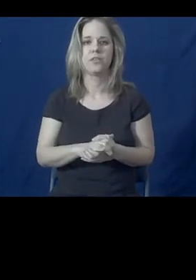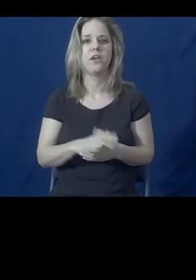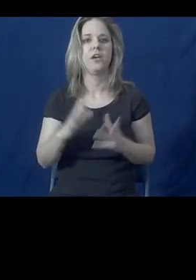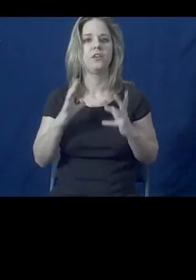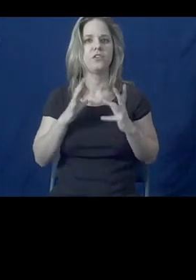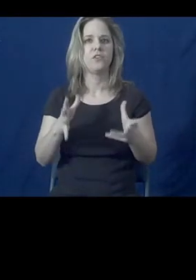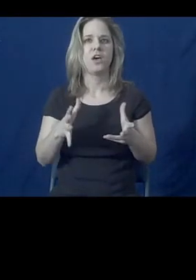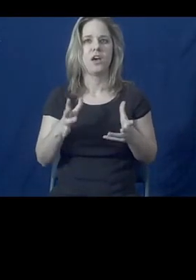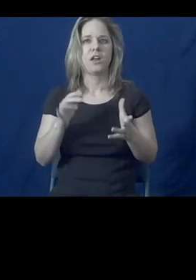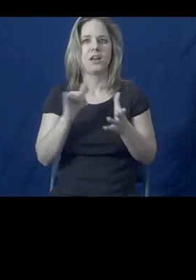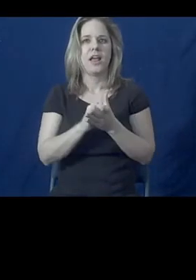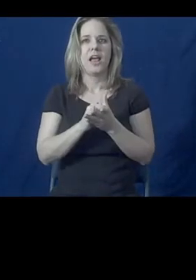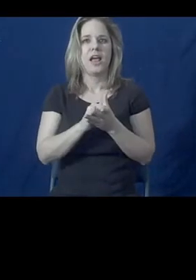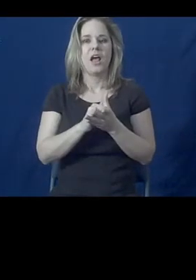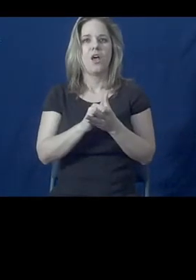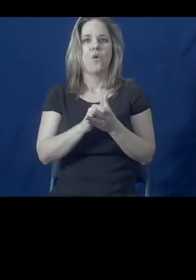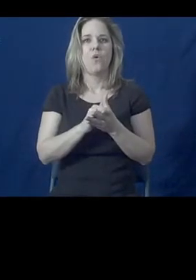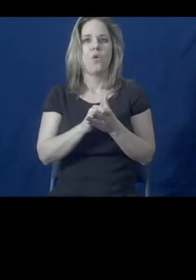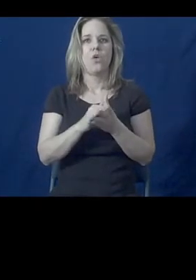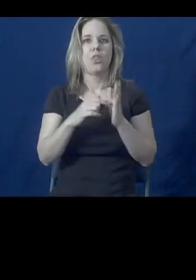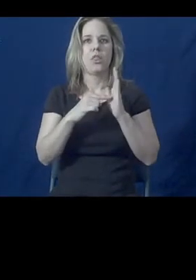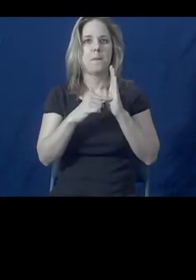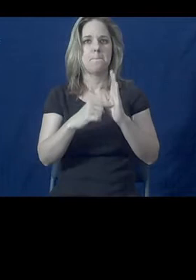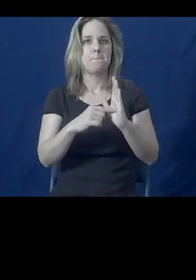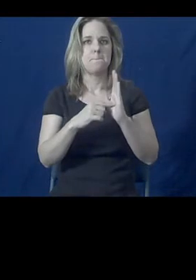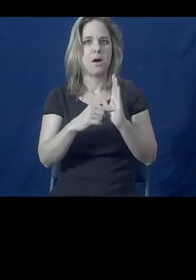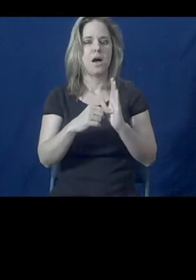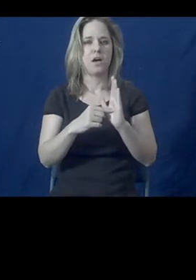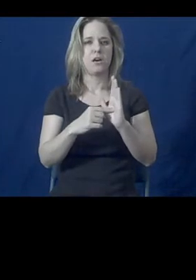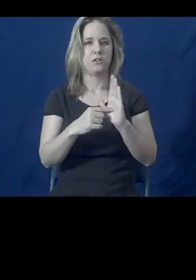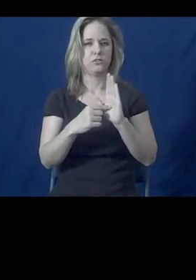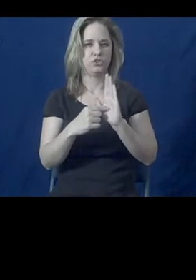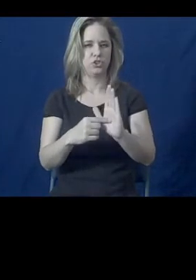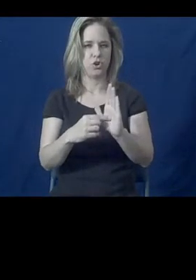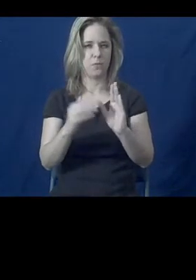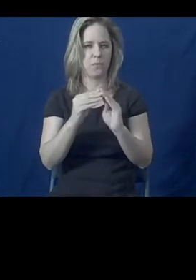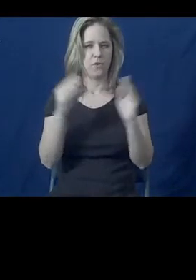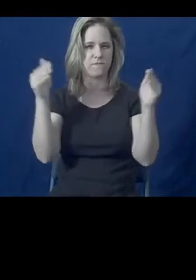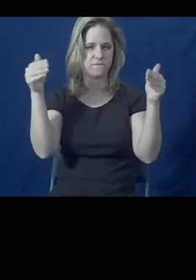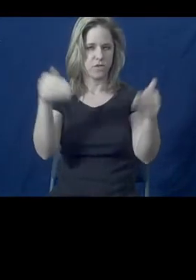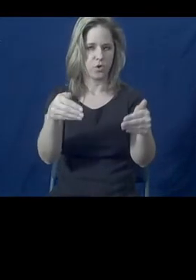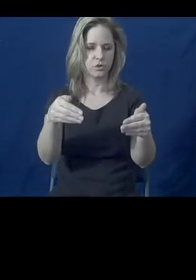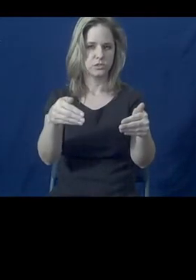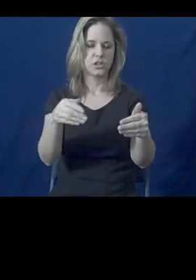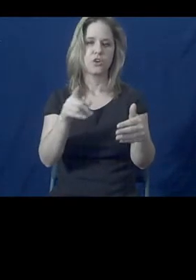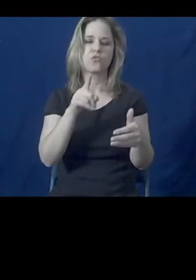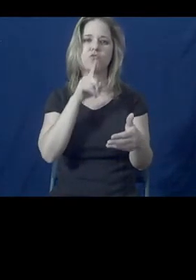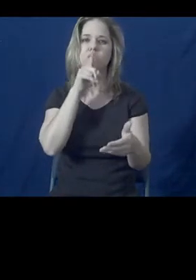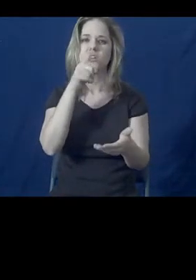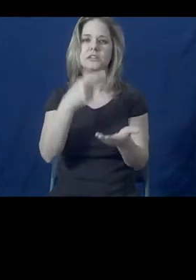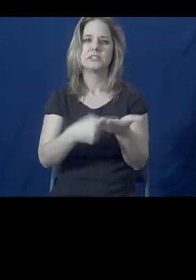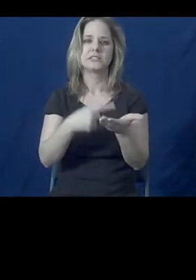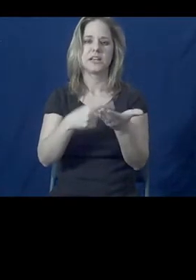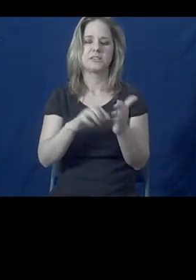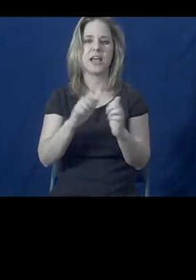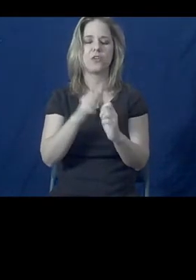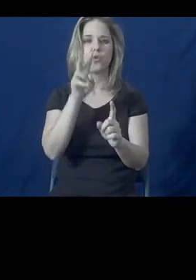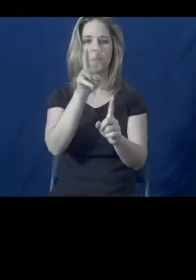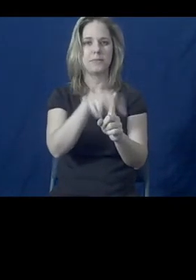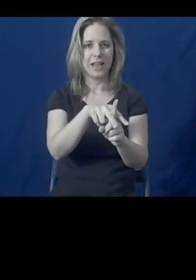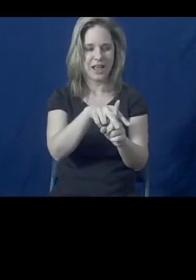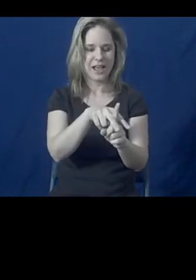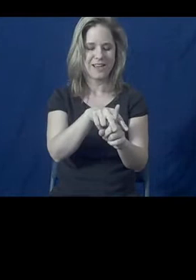the model into focus and to talk about how it's applied and to really talk about